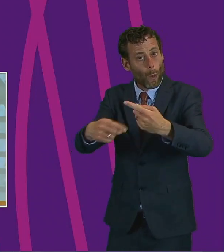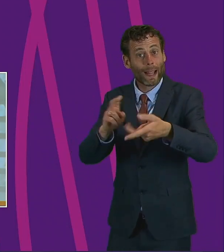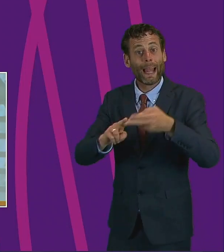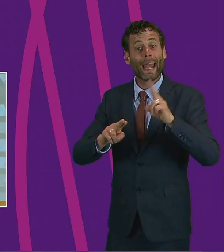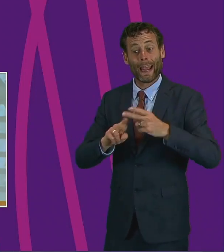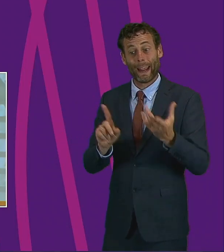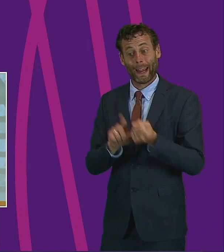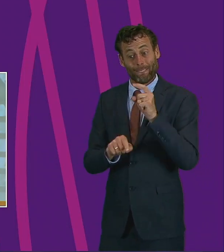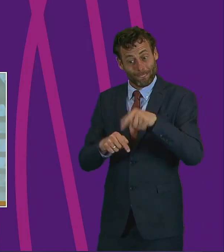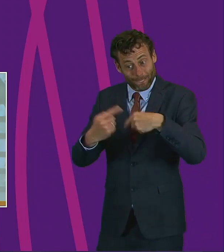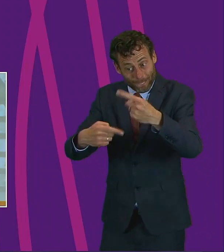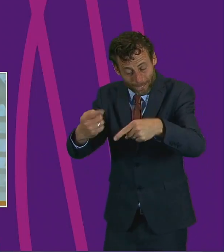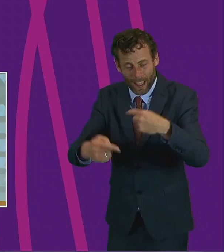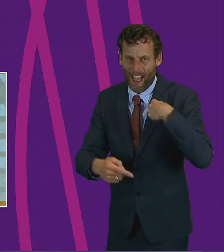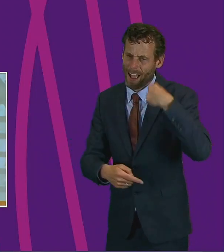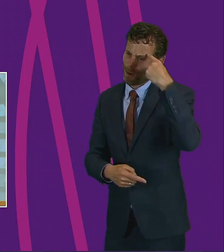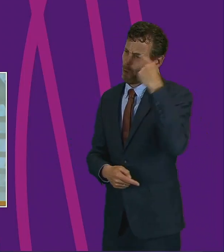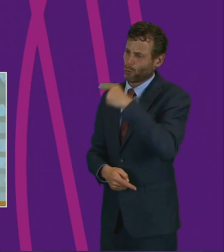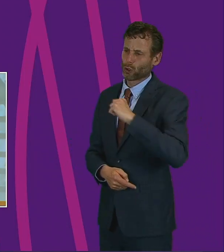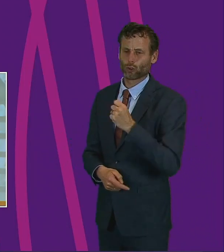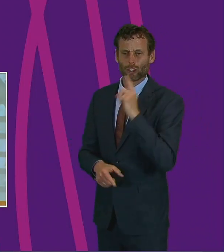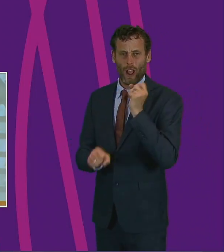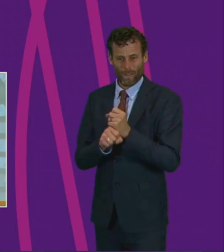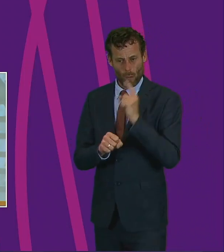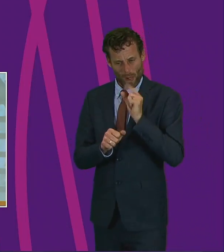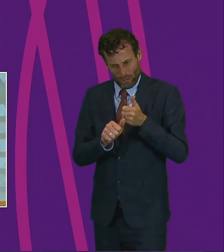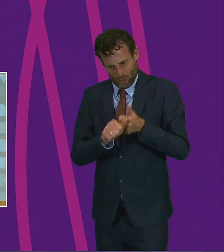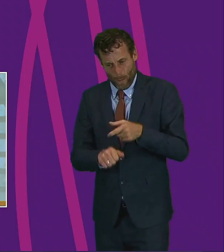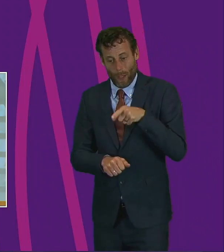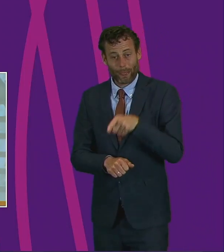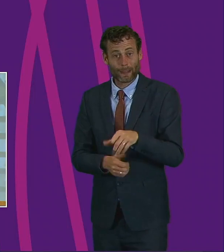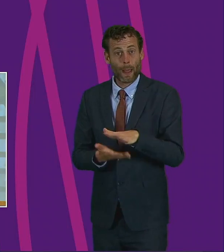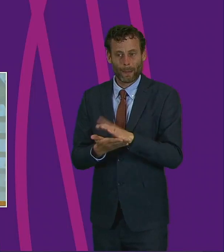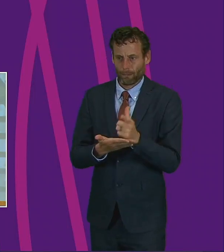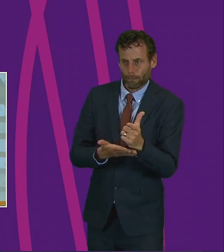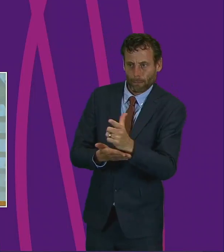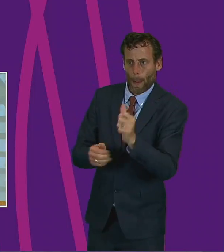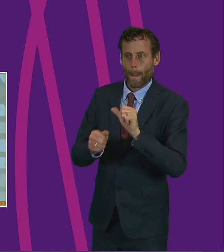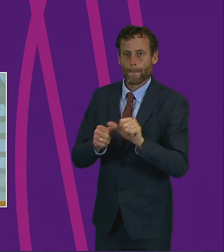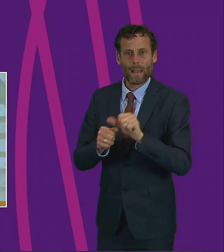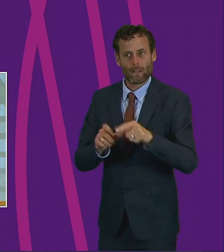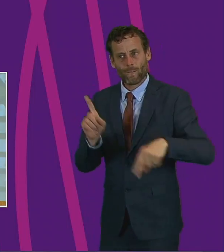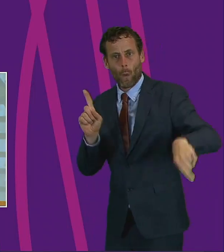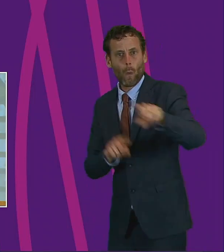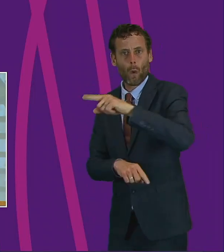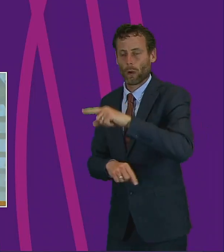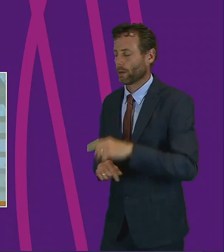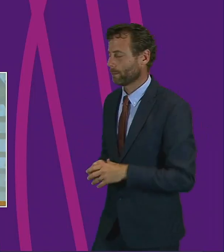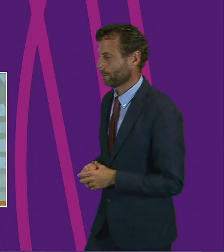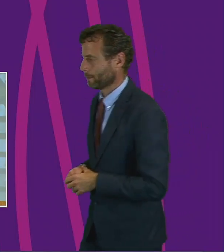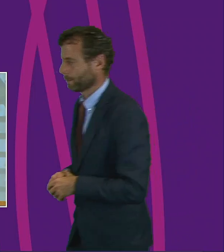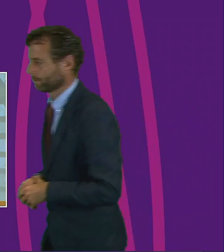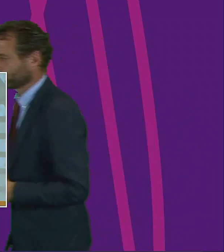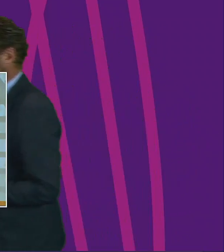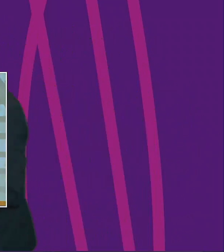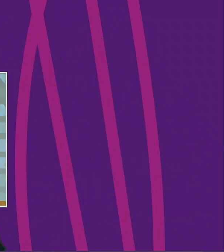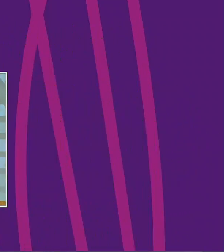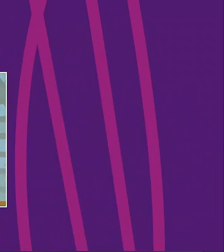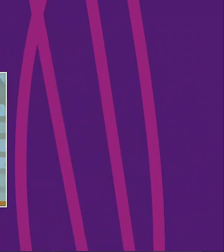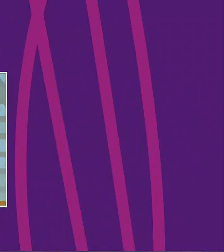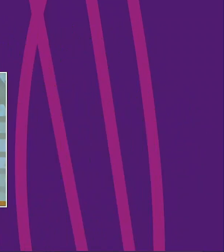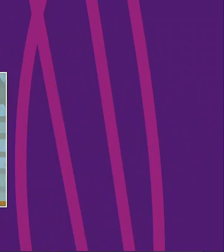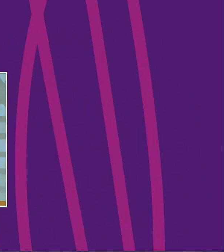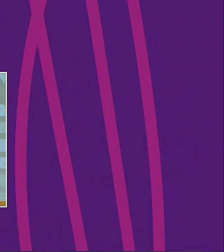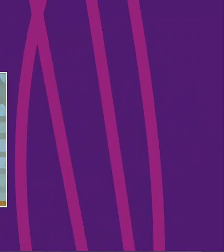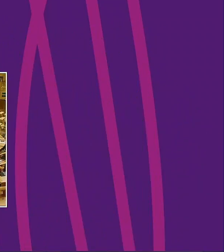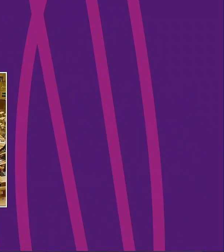the Scottish Government will take that opportunity, we can chart a better way forward in support for all of the people of Scotland. Thank you. Thank you very